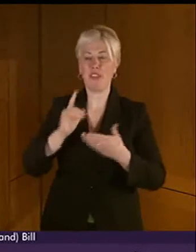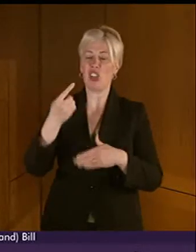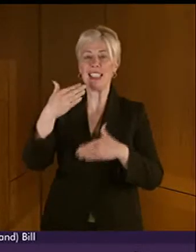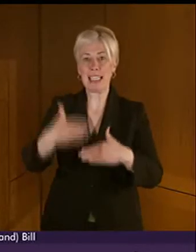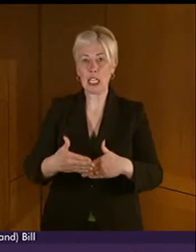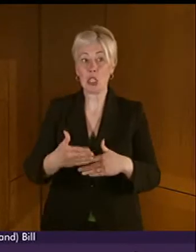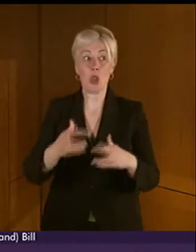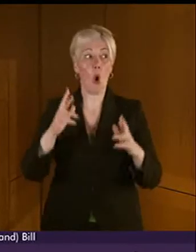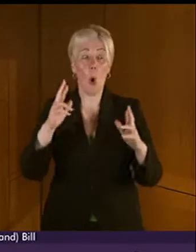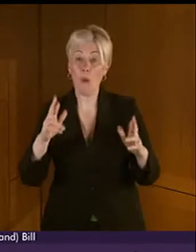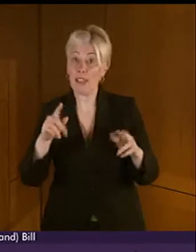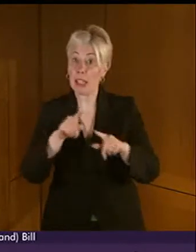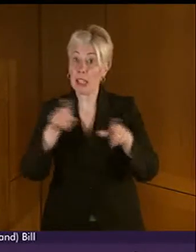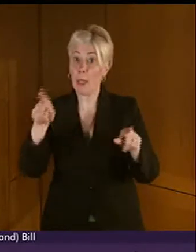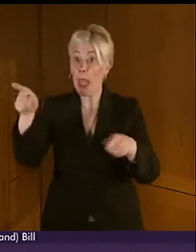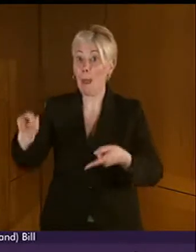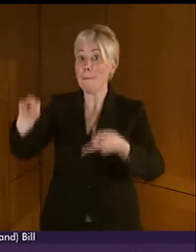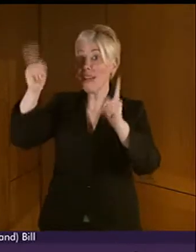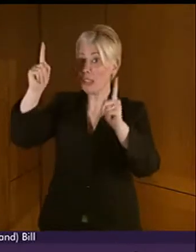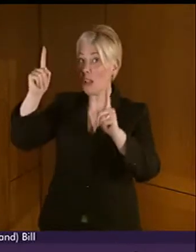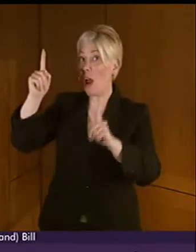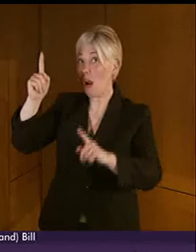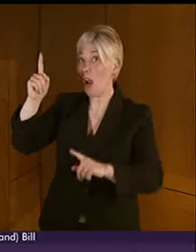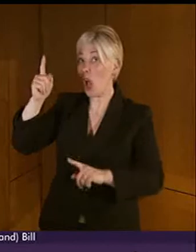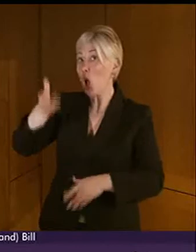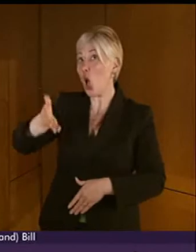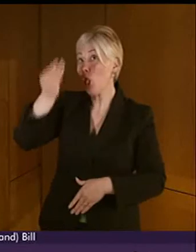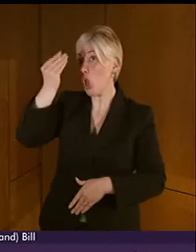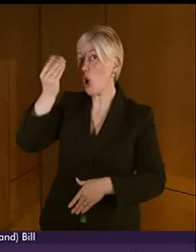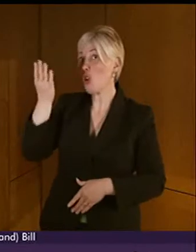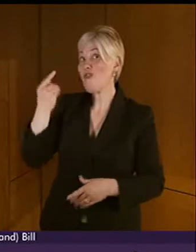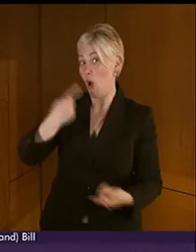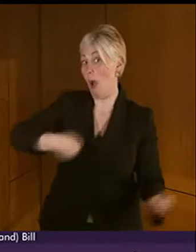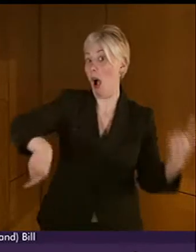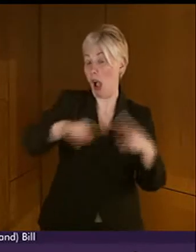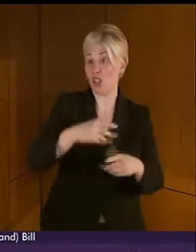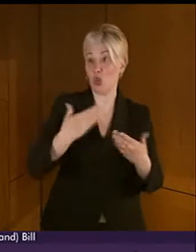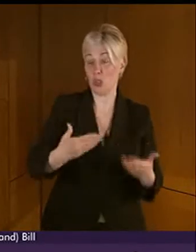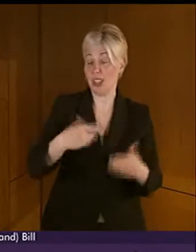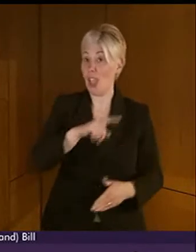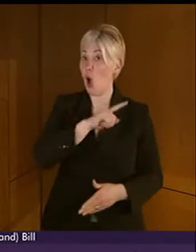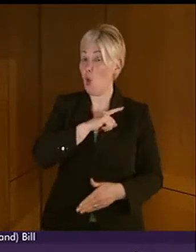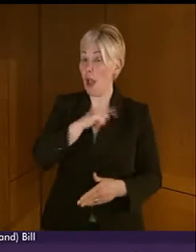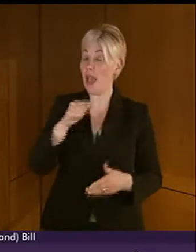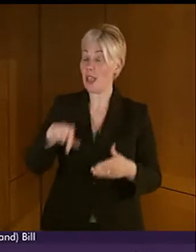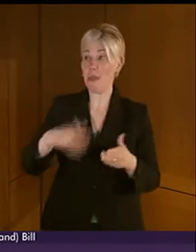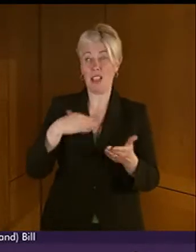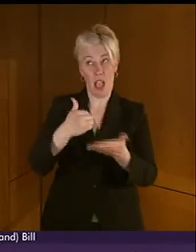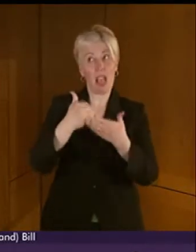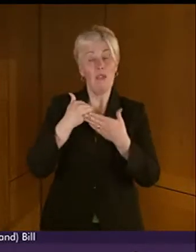I hope he has perhaps learned from the approach the government has taken to this bill, because it is certainly very, very helpful.